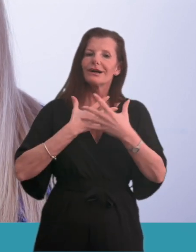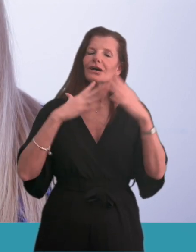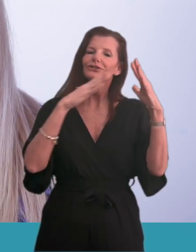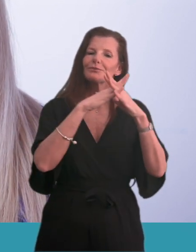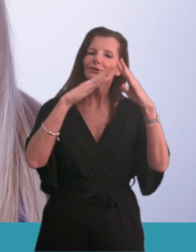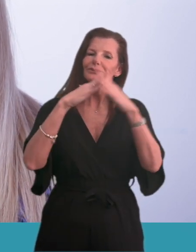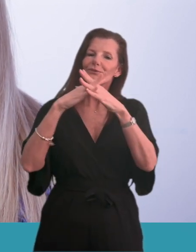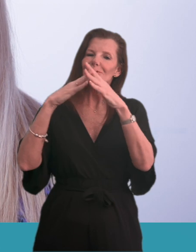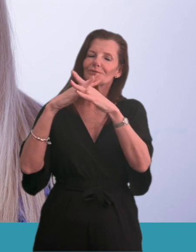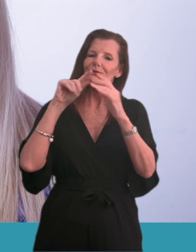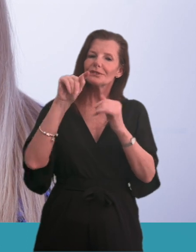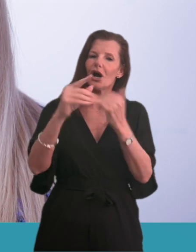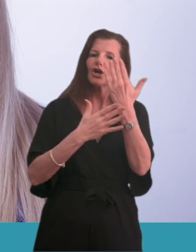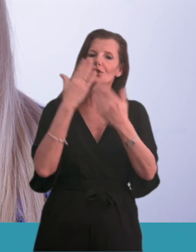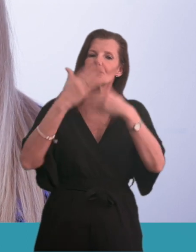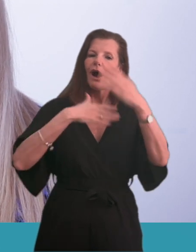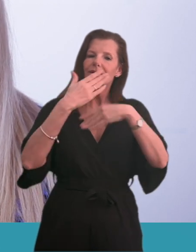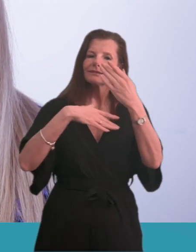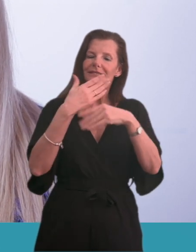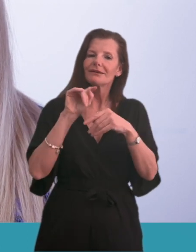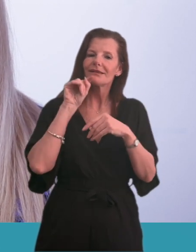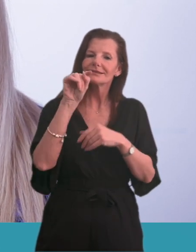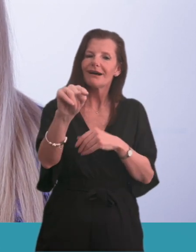www.newhospitals.info www